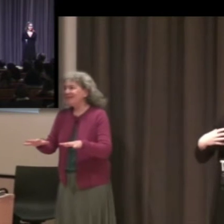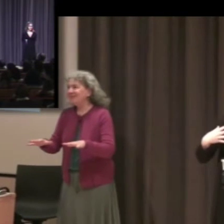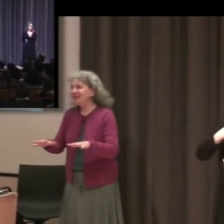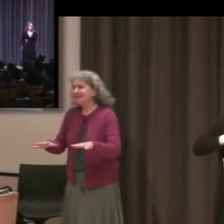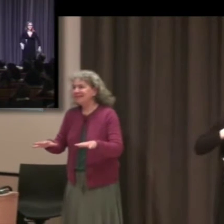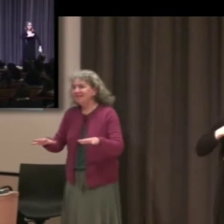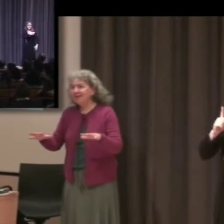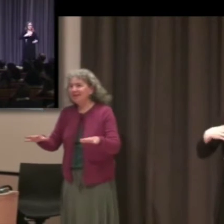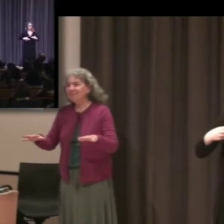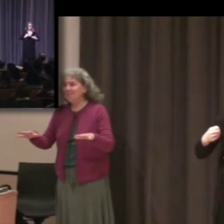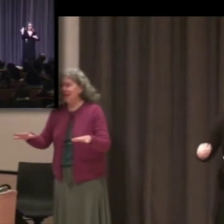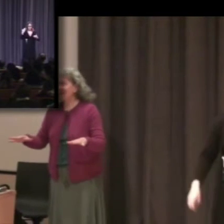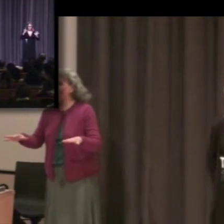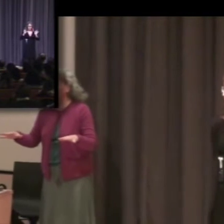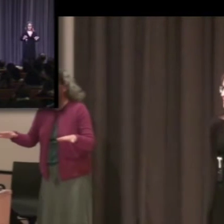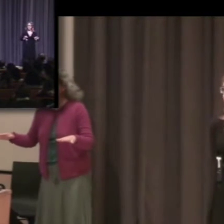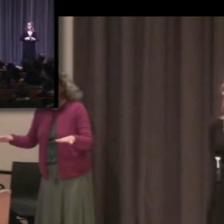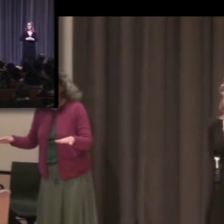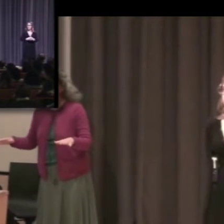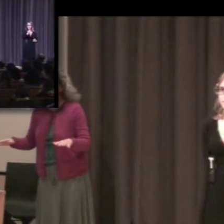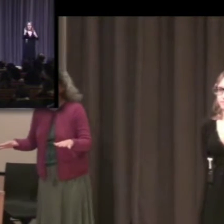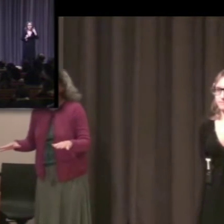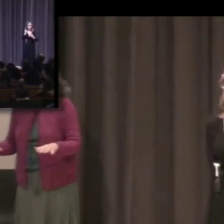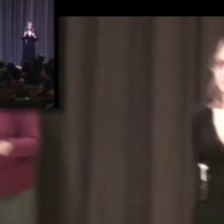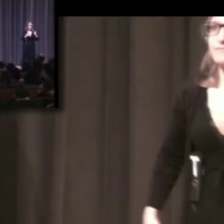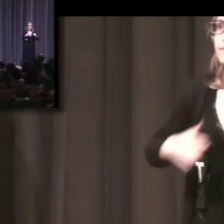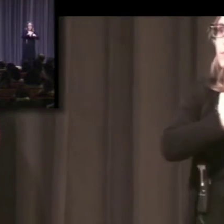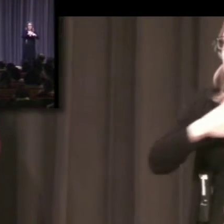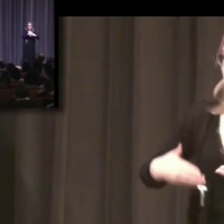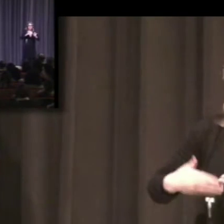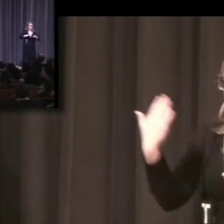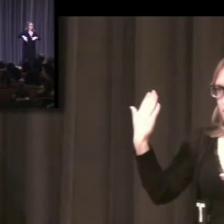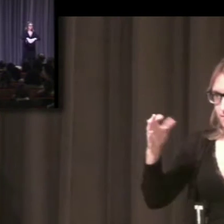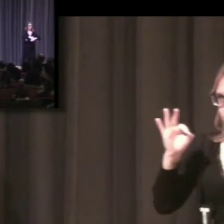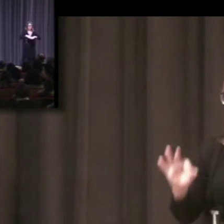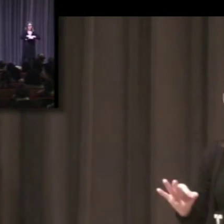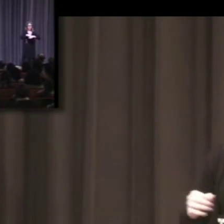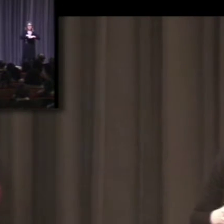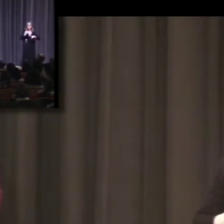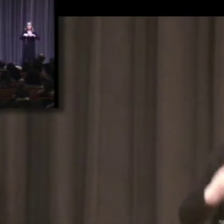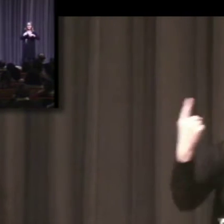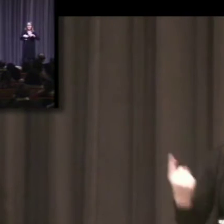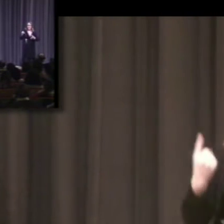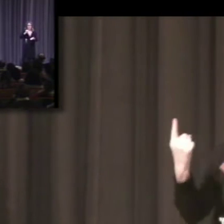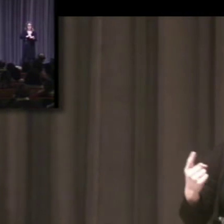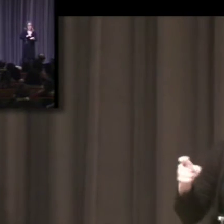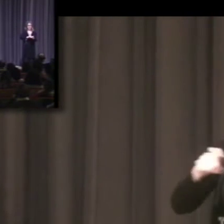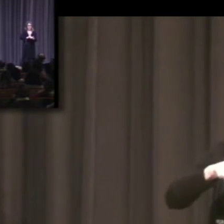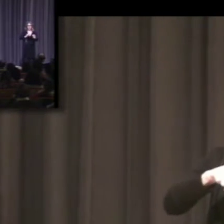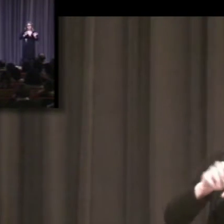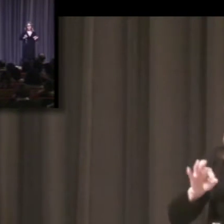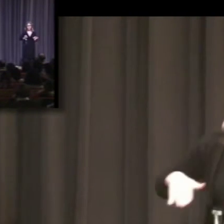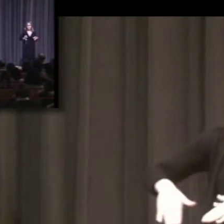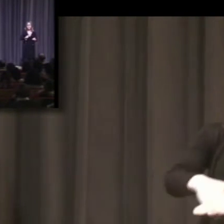Because I think sometimes it's hard for people to imagine